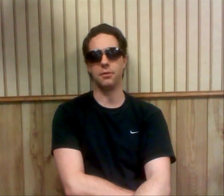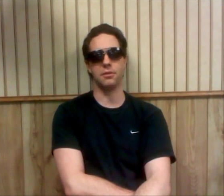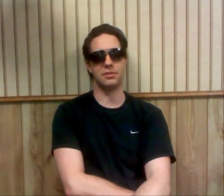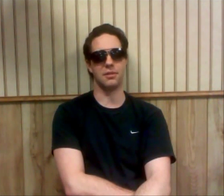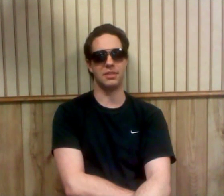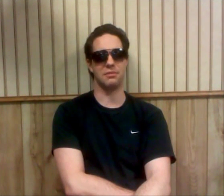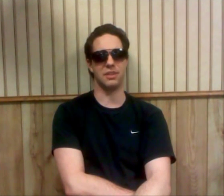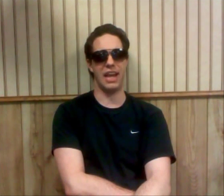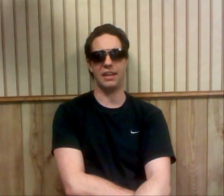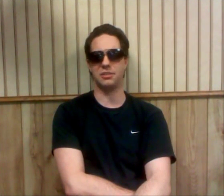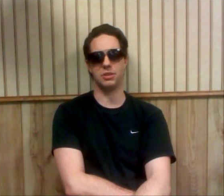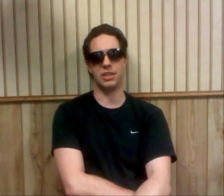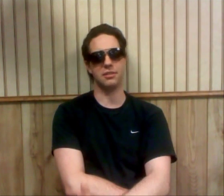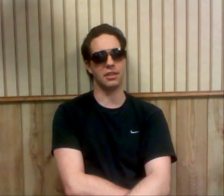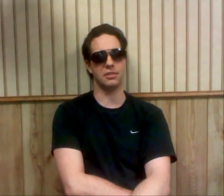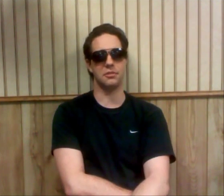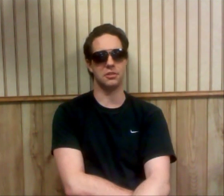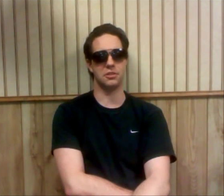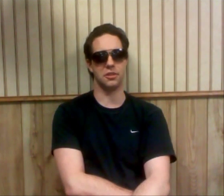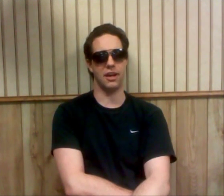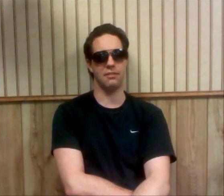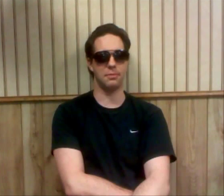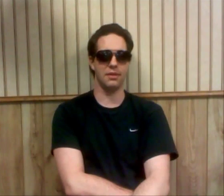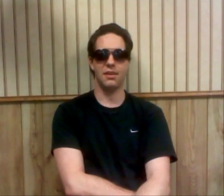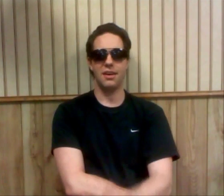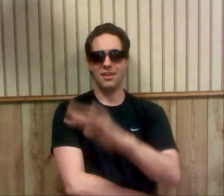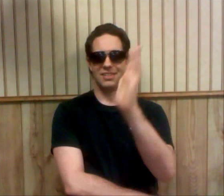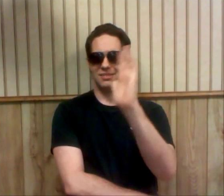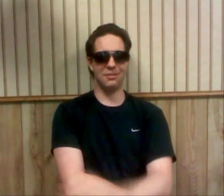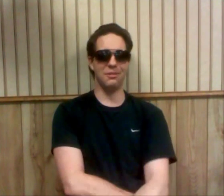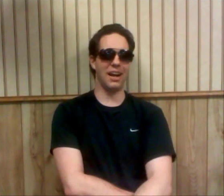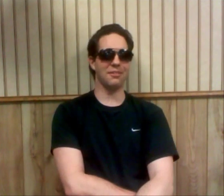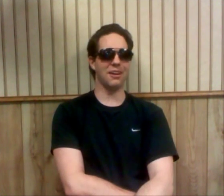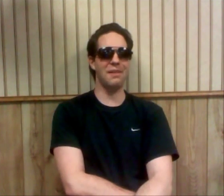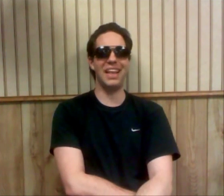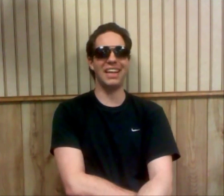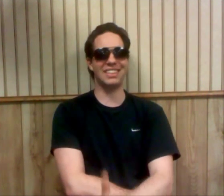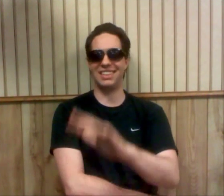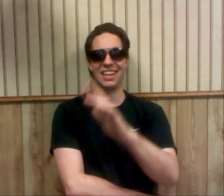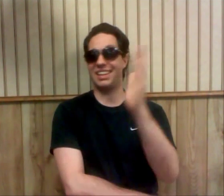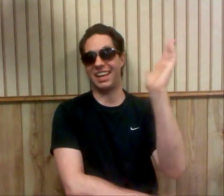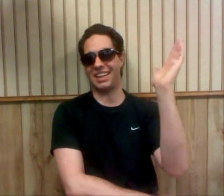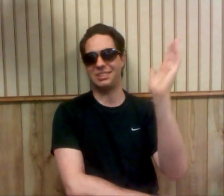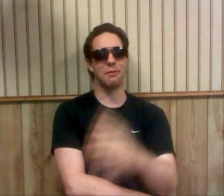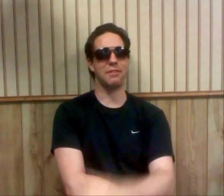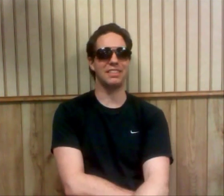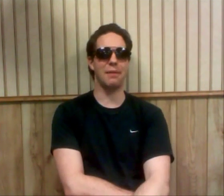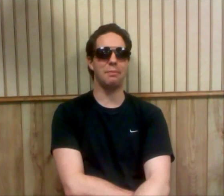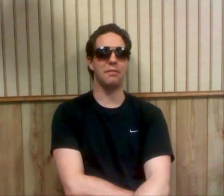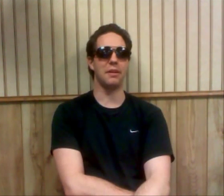so it didn't really add as much heat to Lesnar as it should have. But whatever. mean, again, that's a perfect example of it.